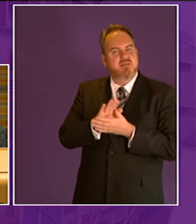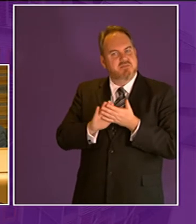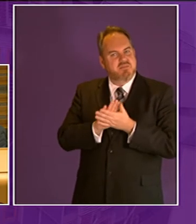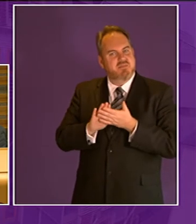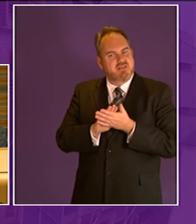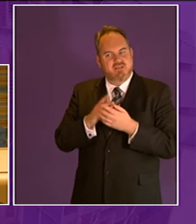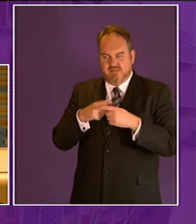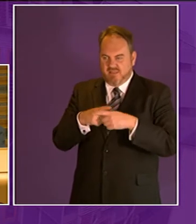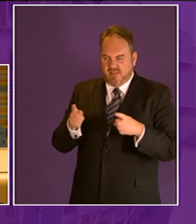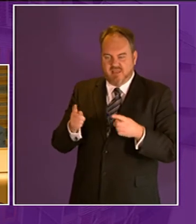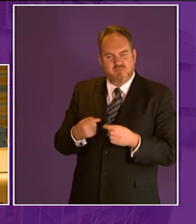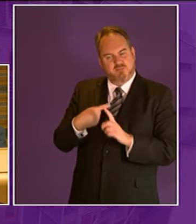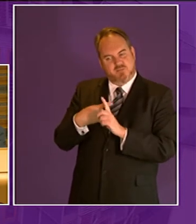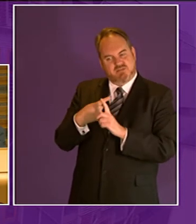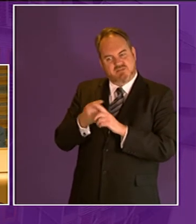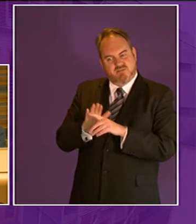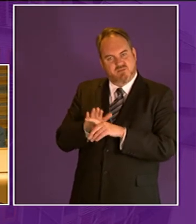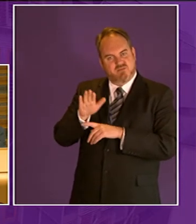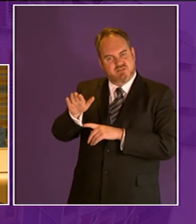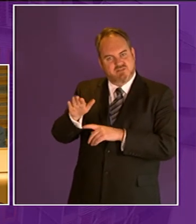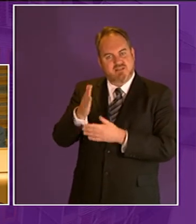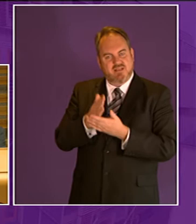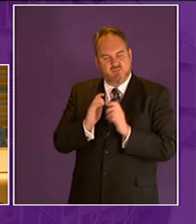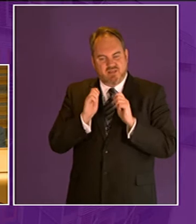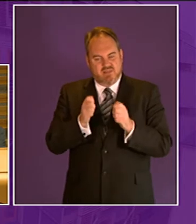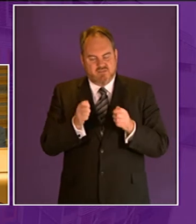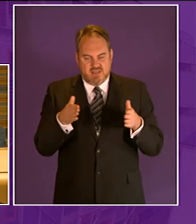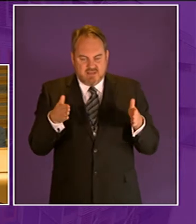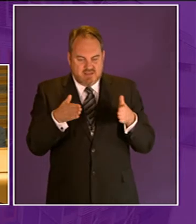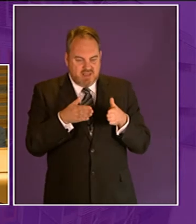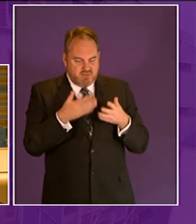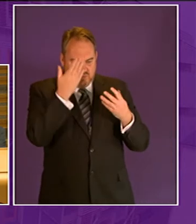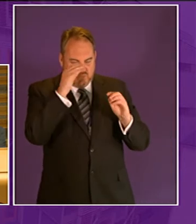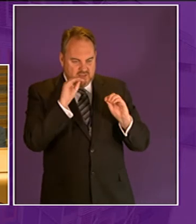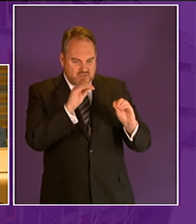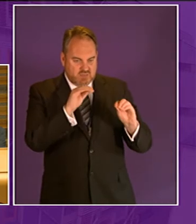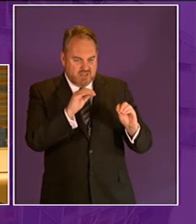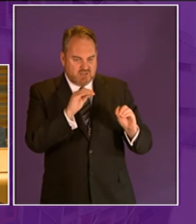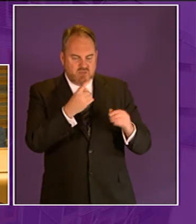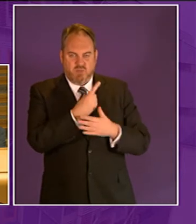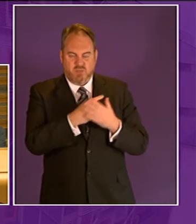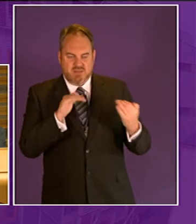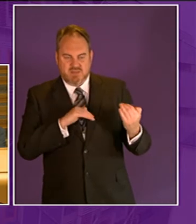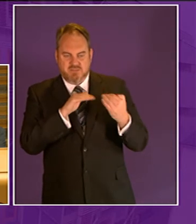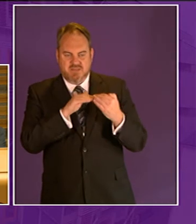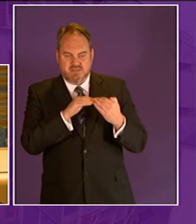in their futures if we only offer a narrow educational pathway we will only cater for those for whom that pathway works